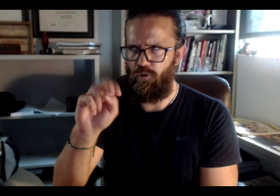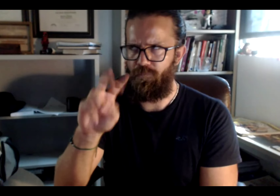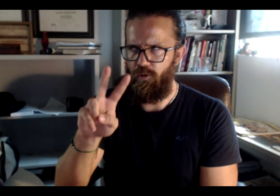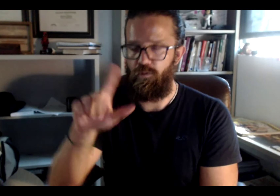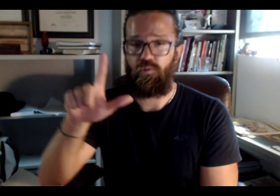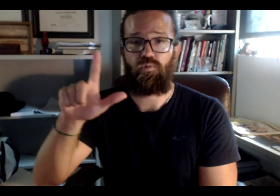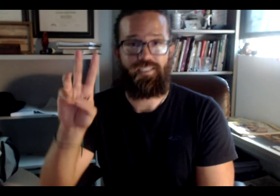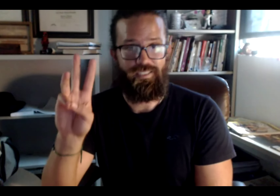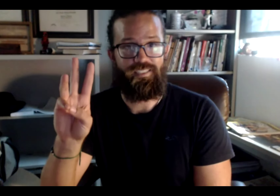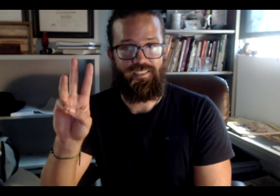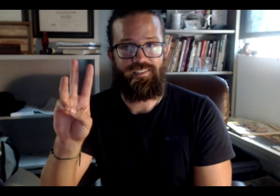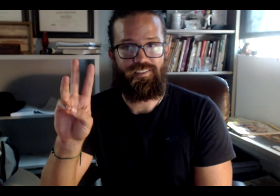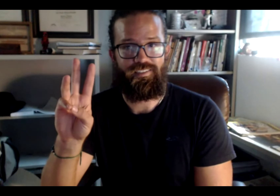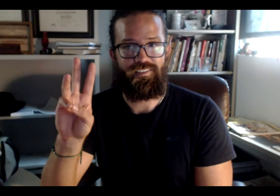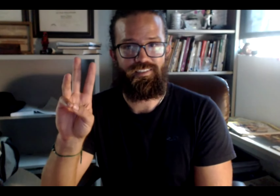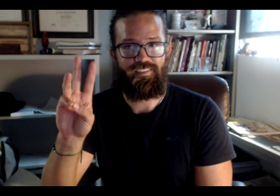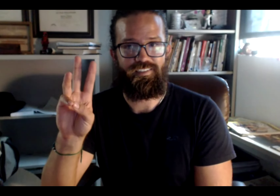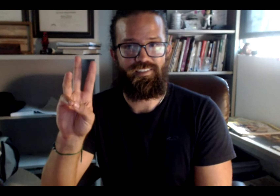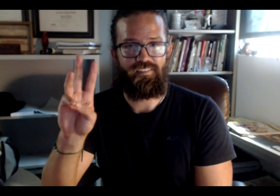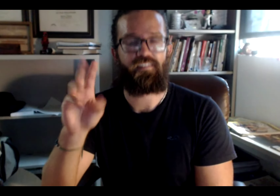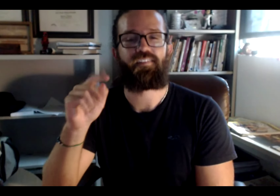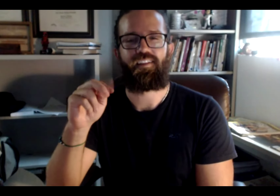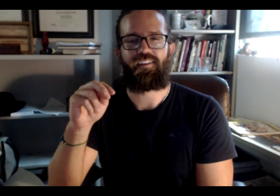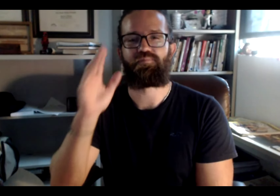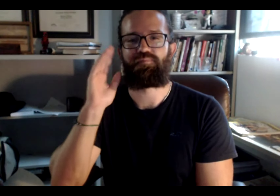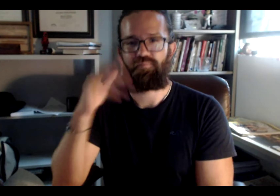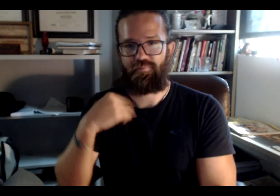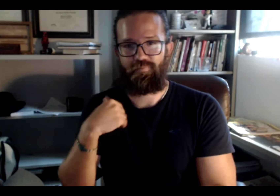until November 26th.